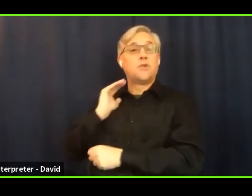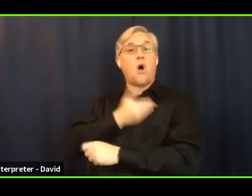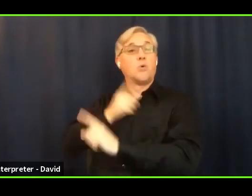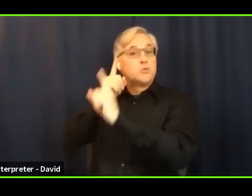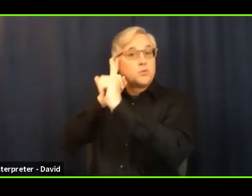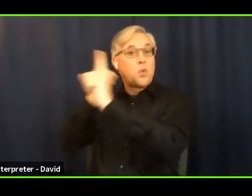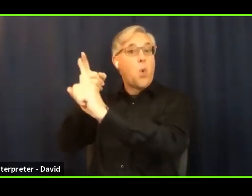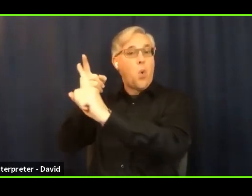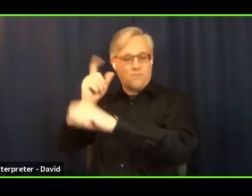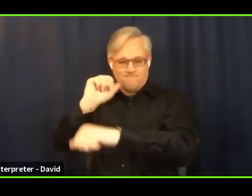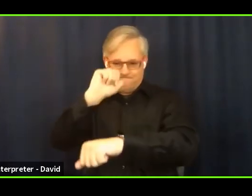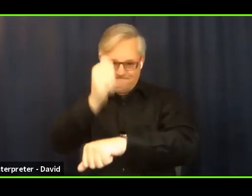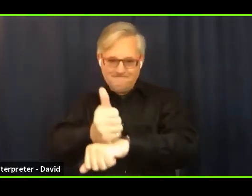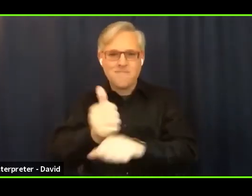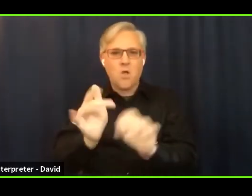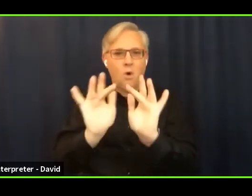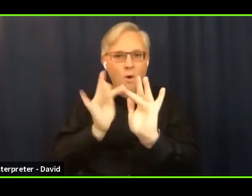connect in an online way.